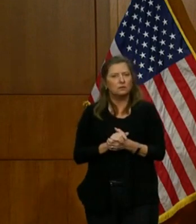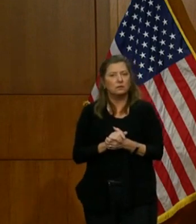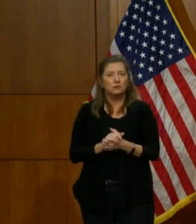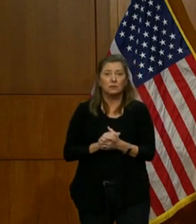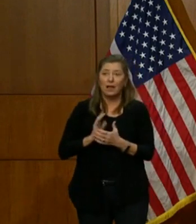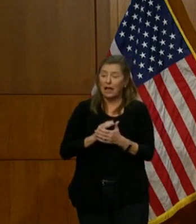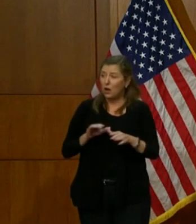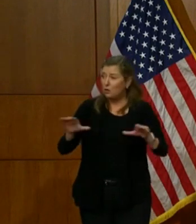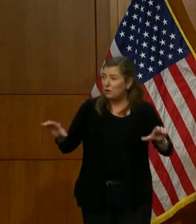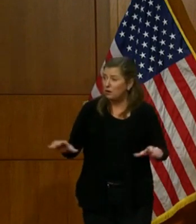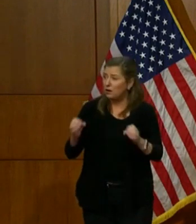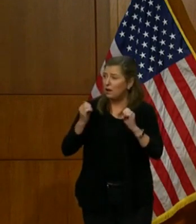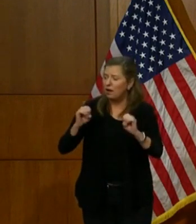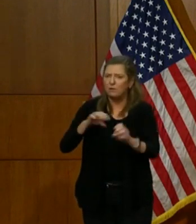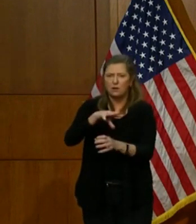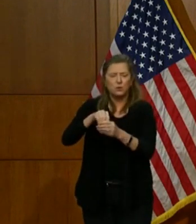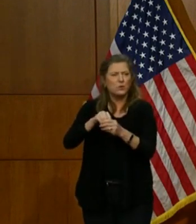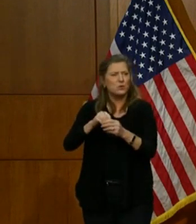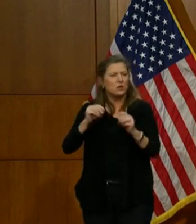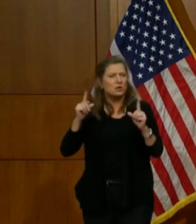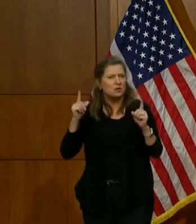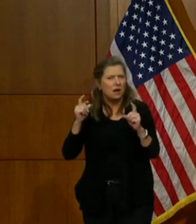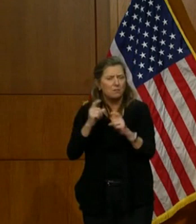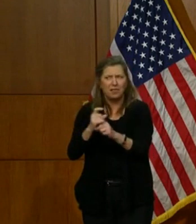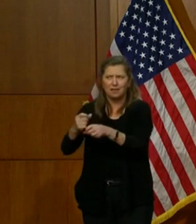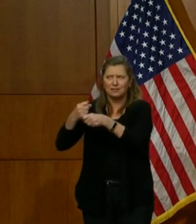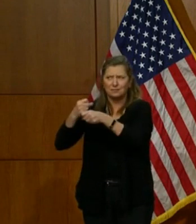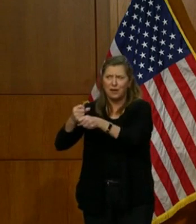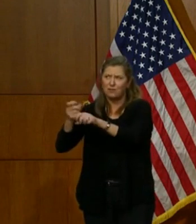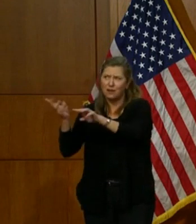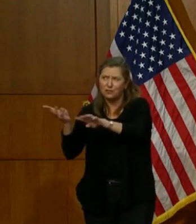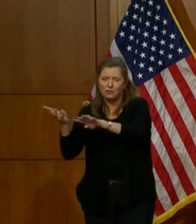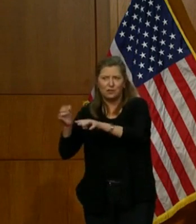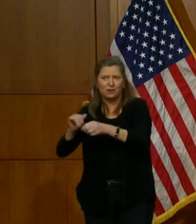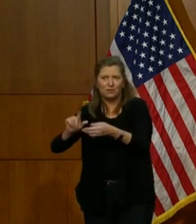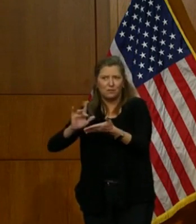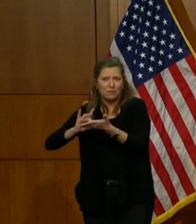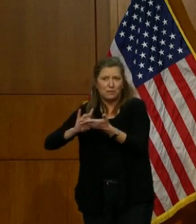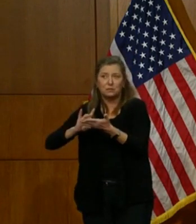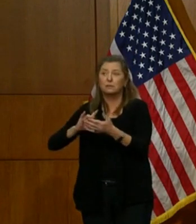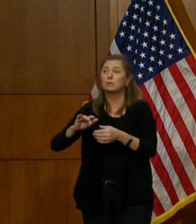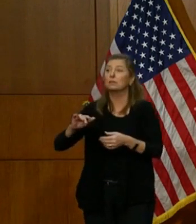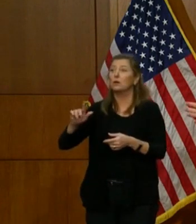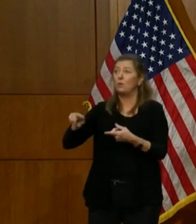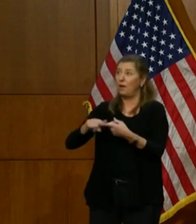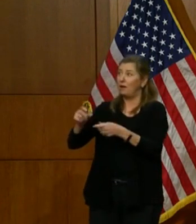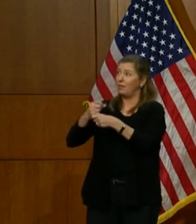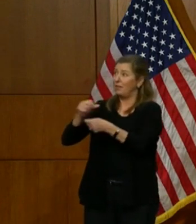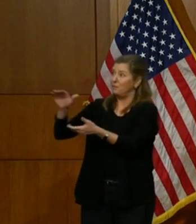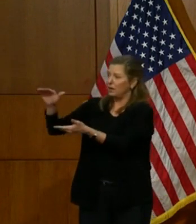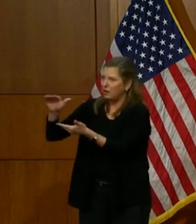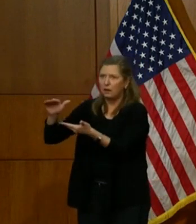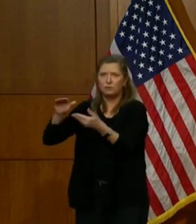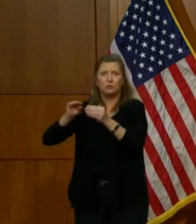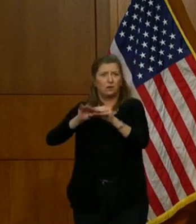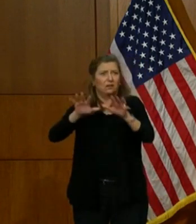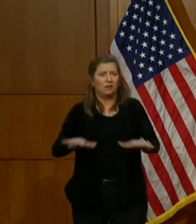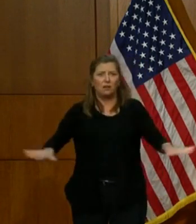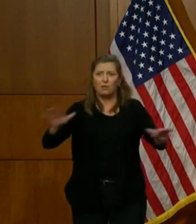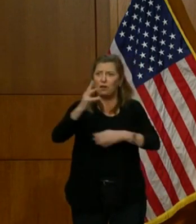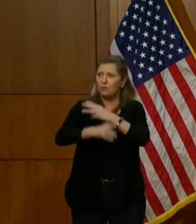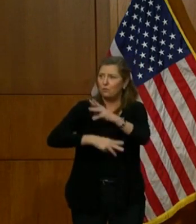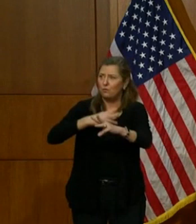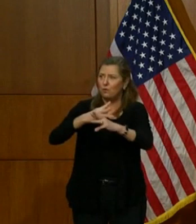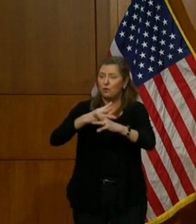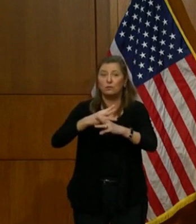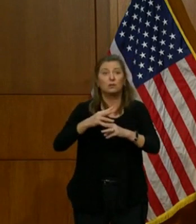highly complex, advanced manufacturing. It requires moving supplies around the world and